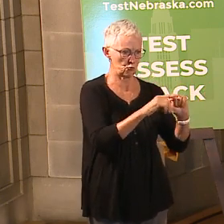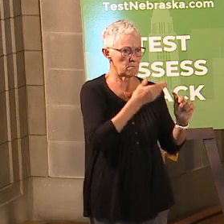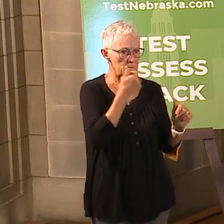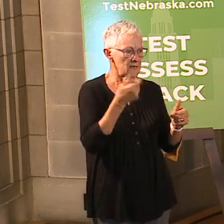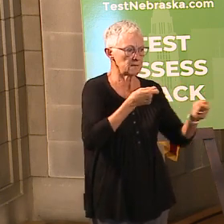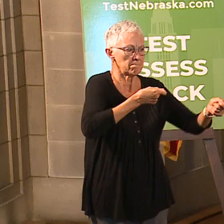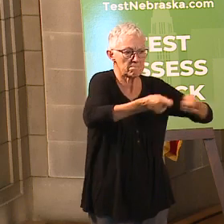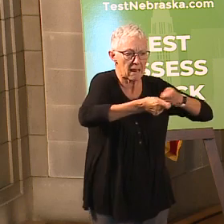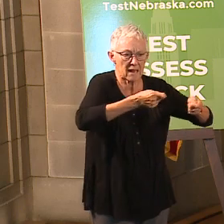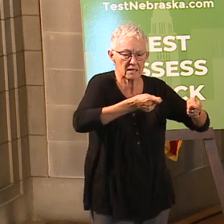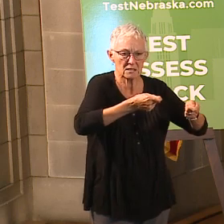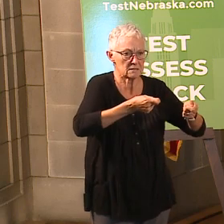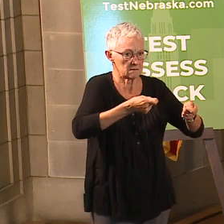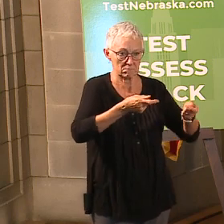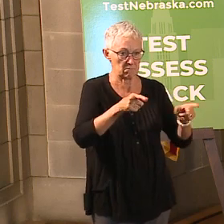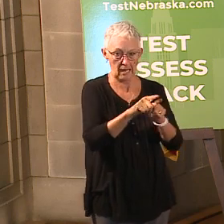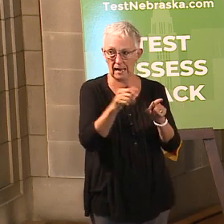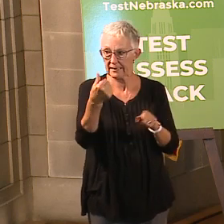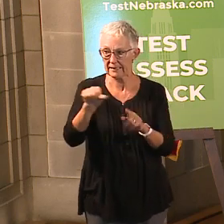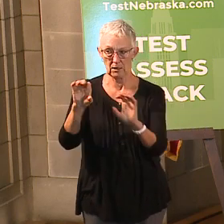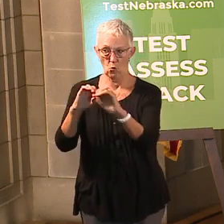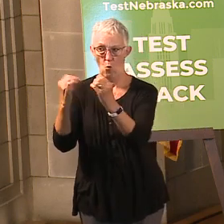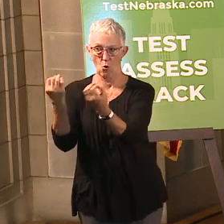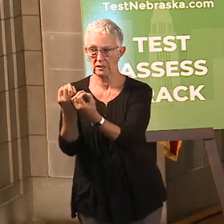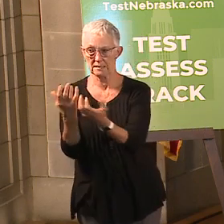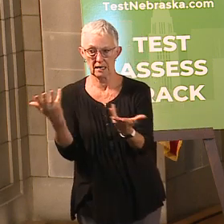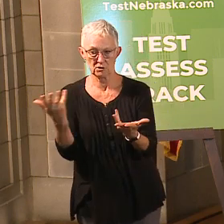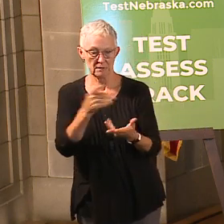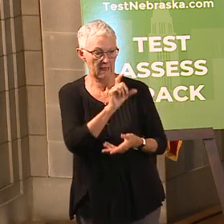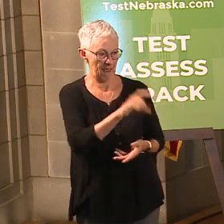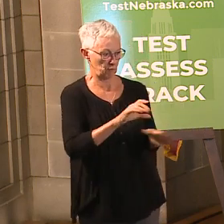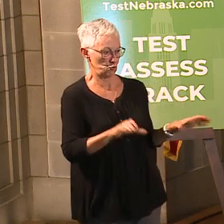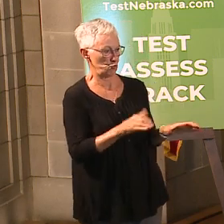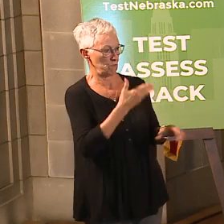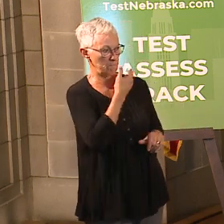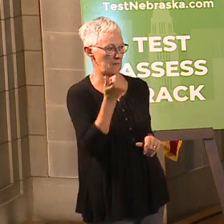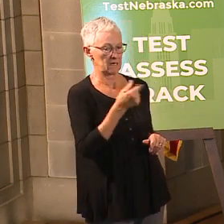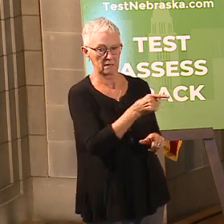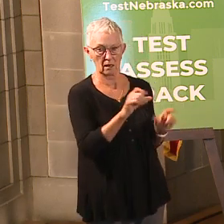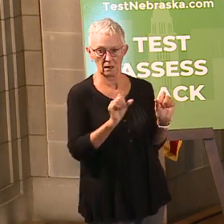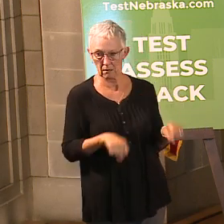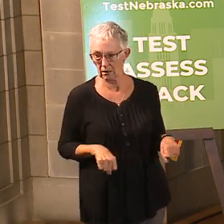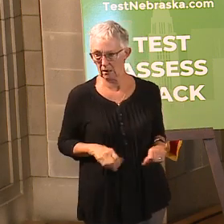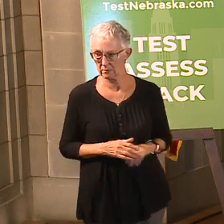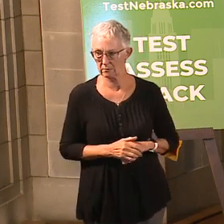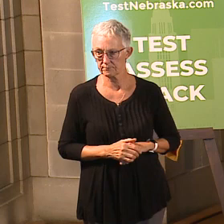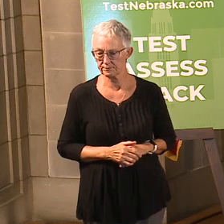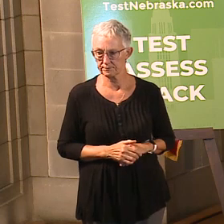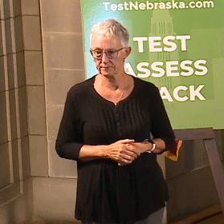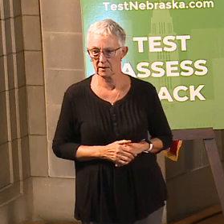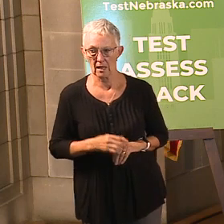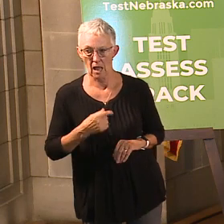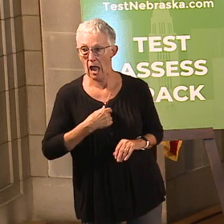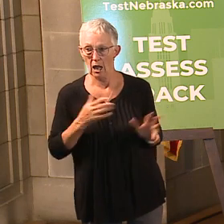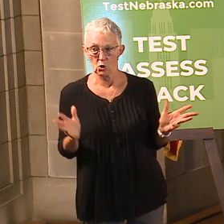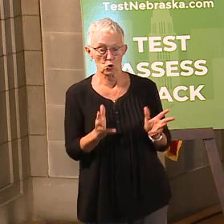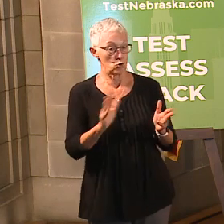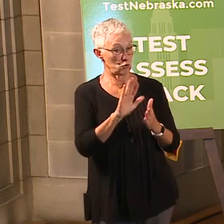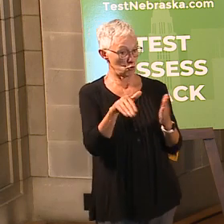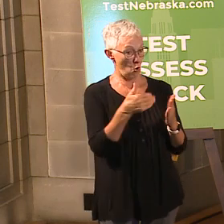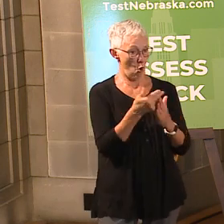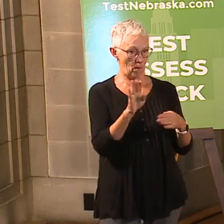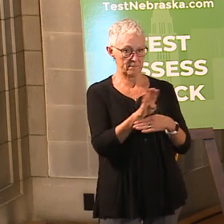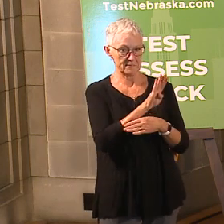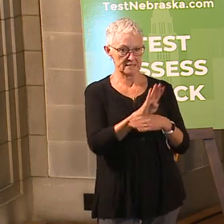every other organization in the state has to do and actually that's a good segue for one of the things that I'd encourage all businesses to do is